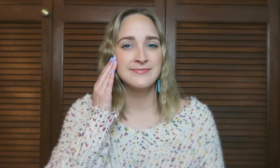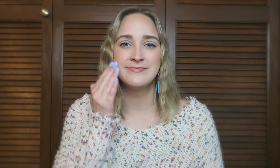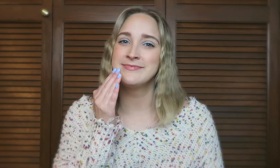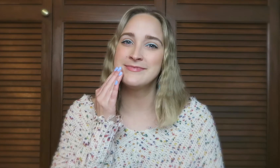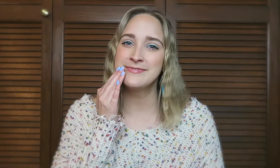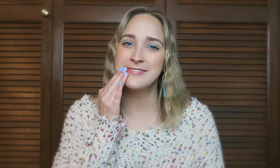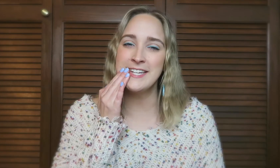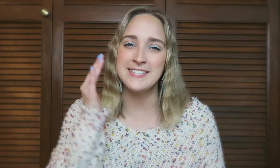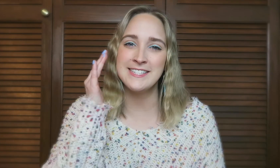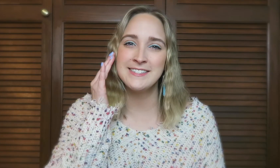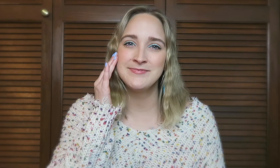Kiss.